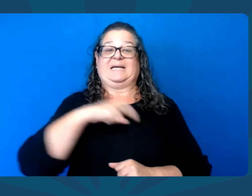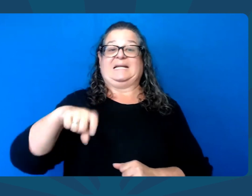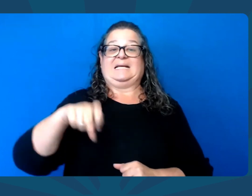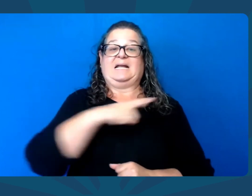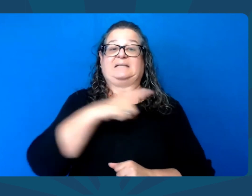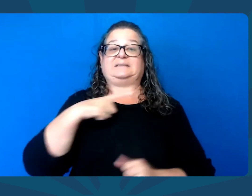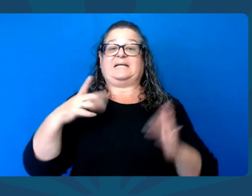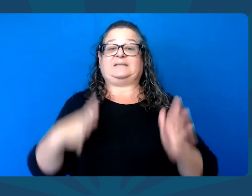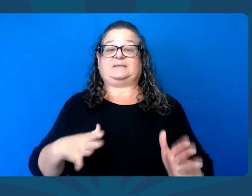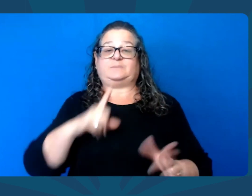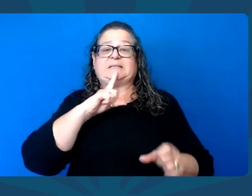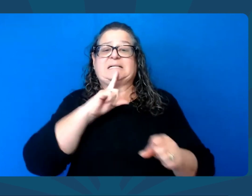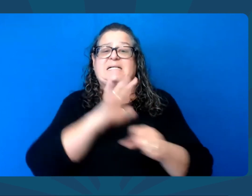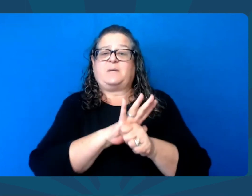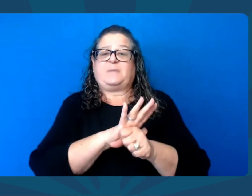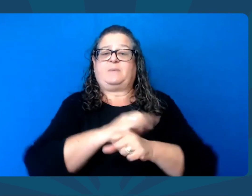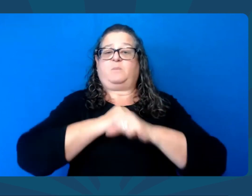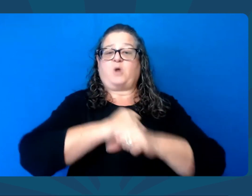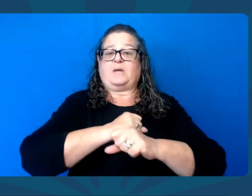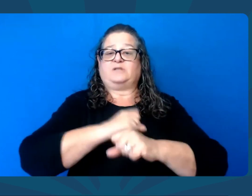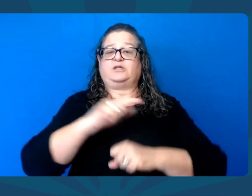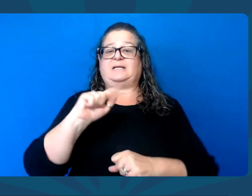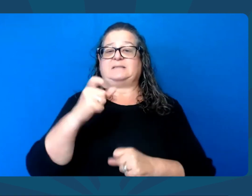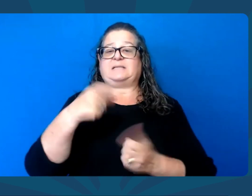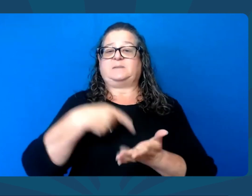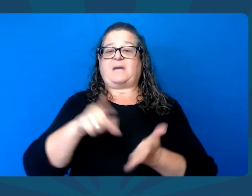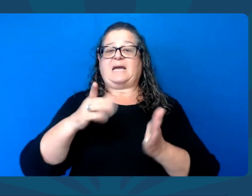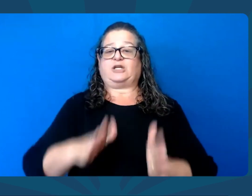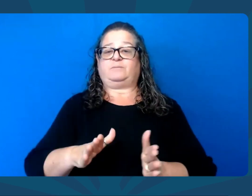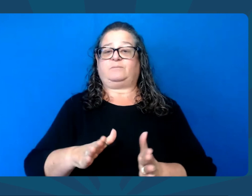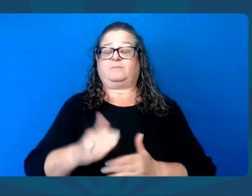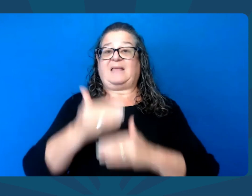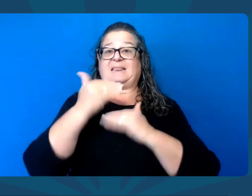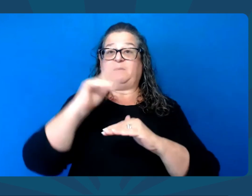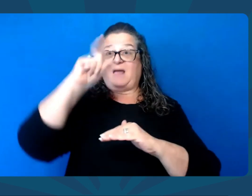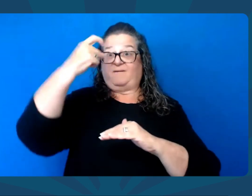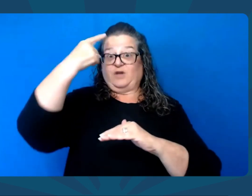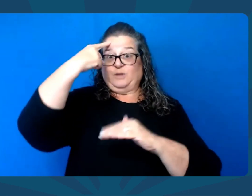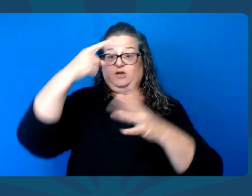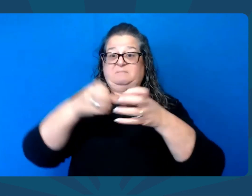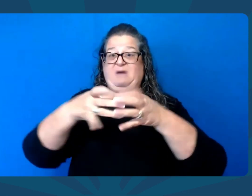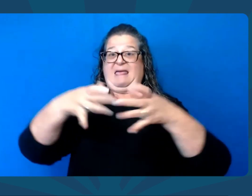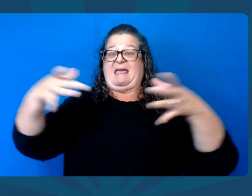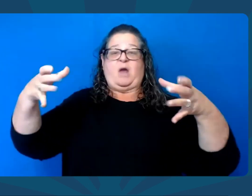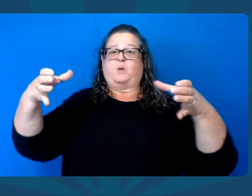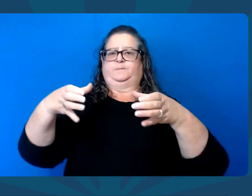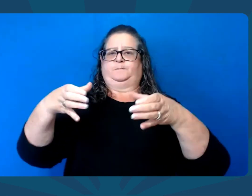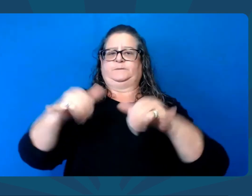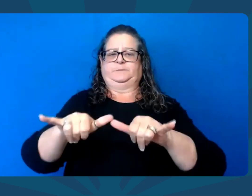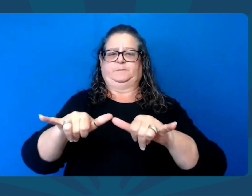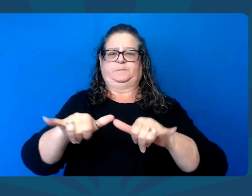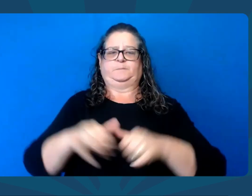because we need legislators who are committed to protecting taxpayers,